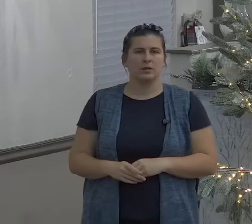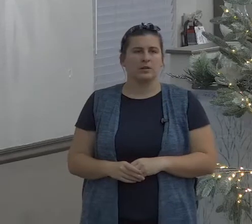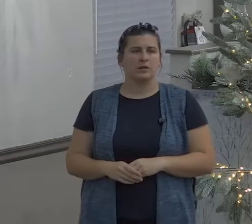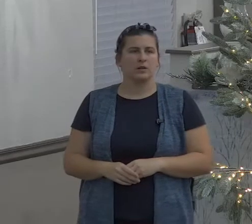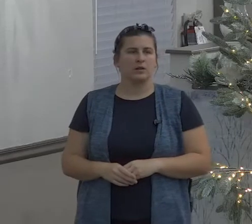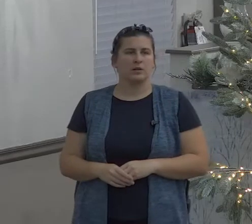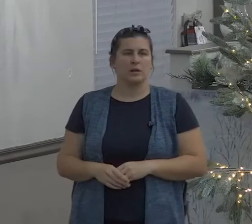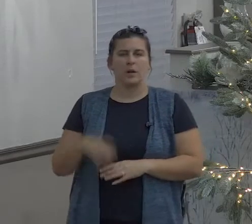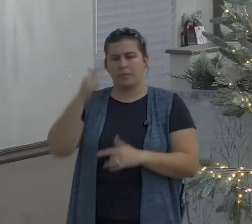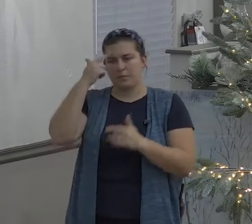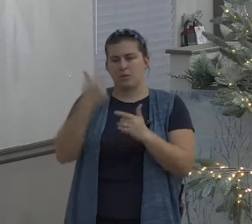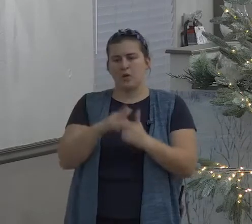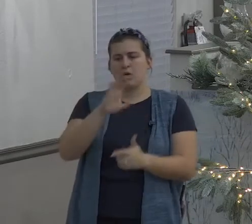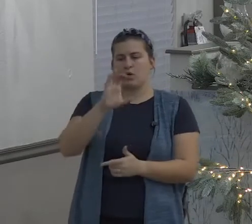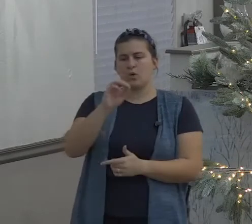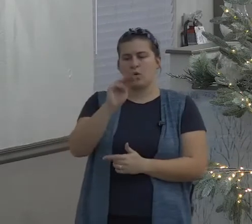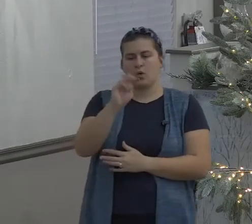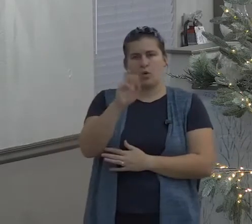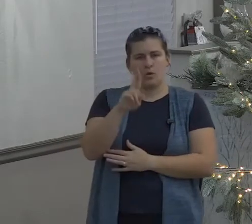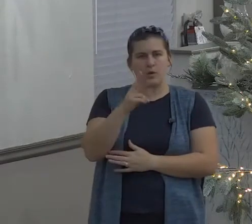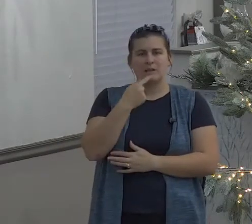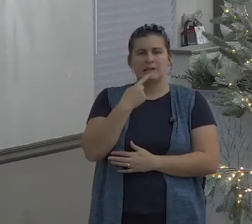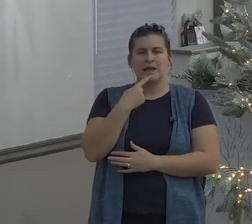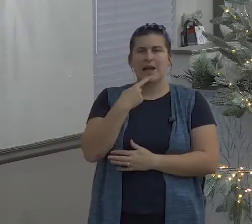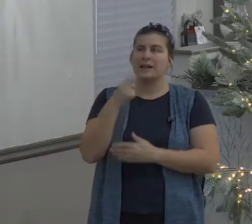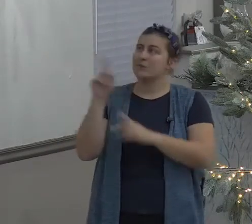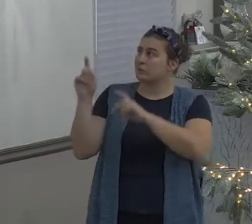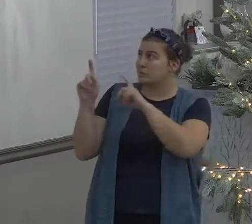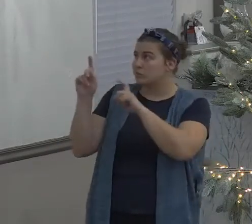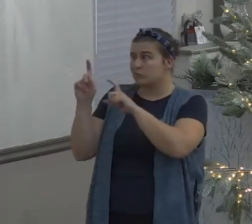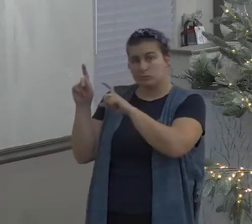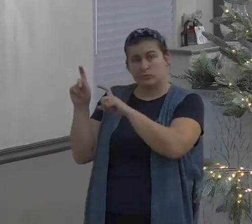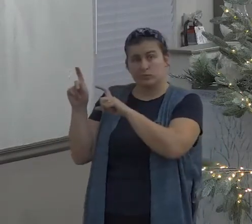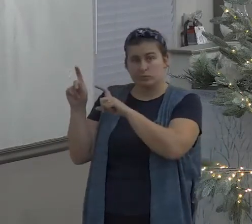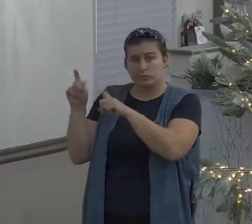you heard how many were here when Brother Coomer was here raise your hand